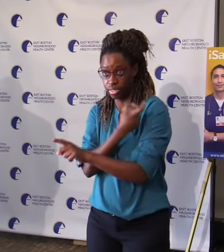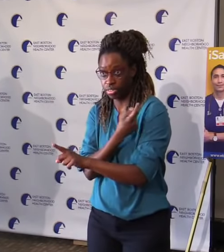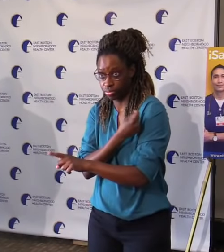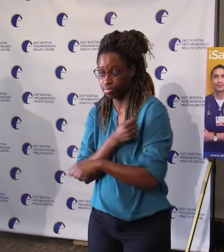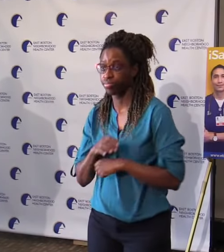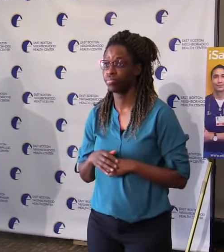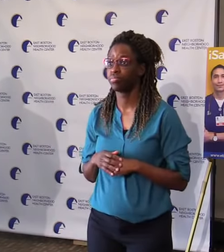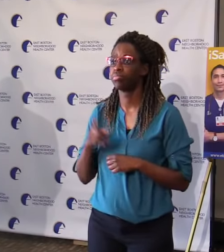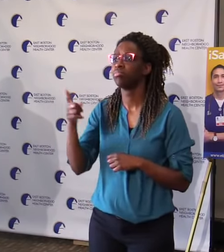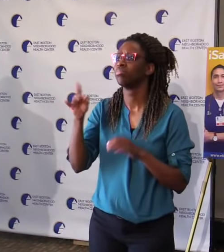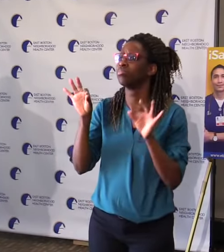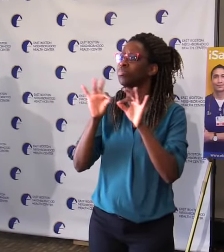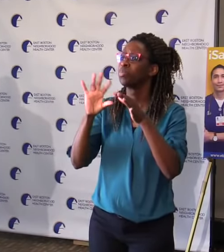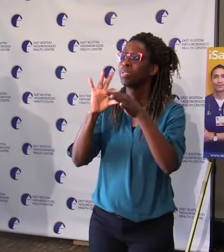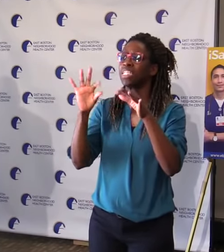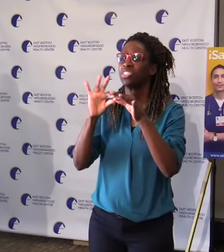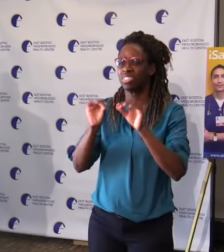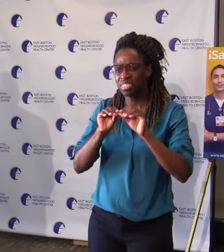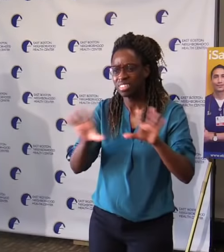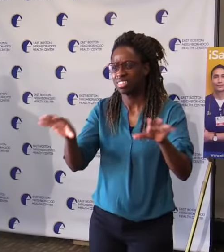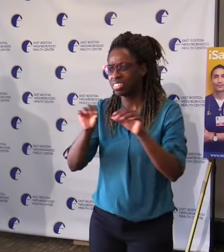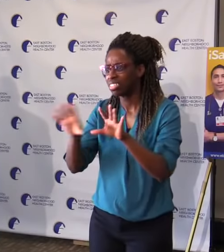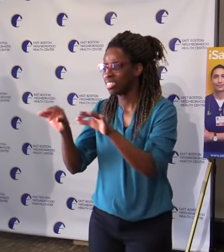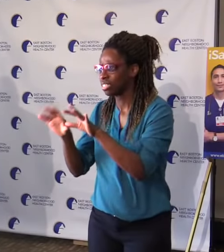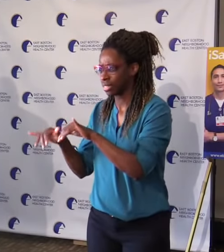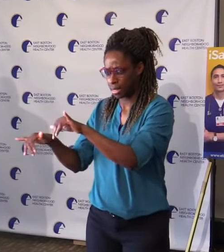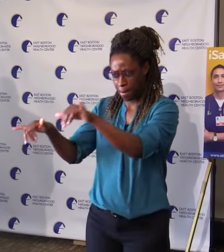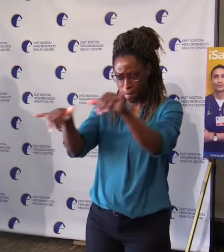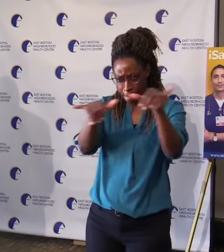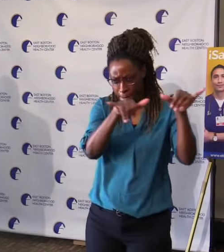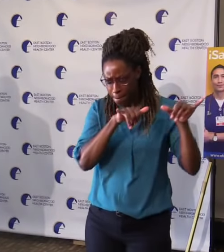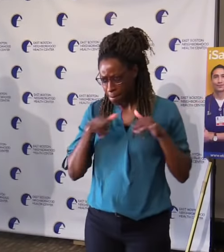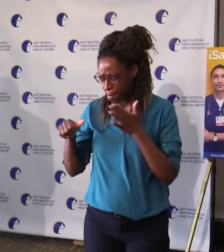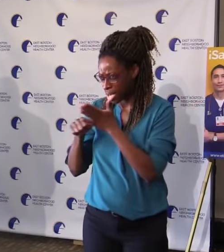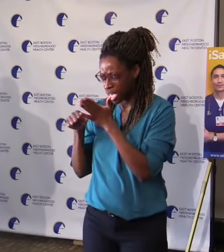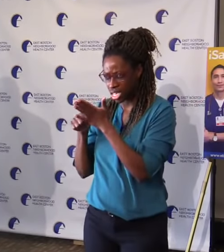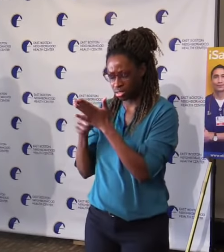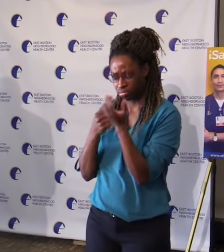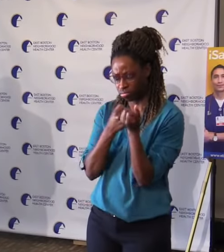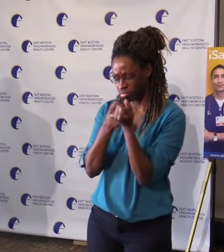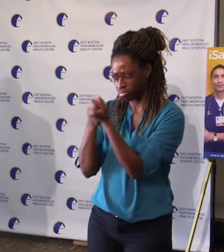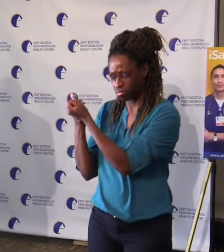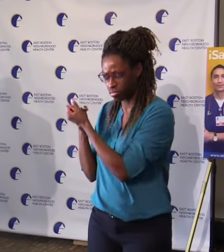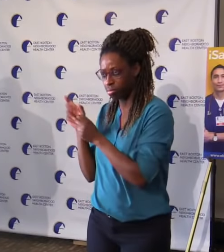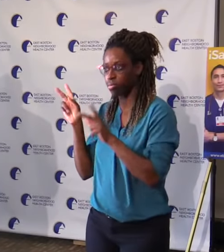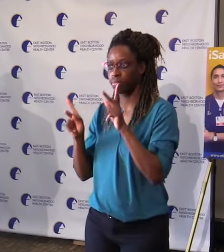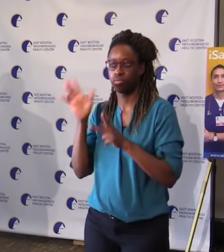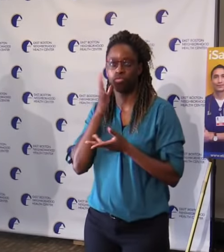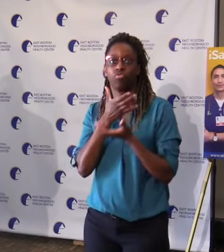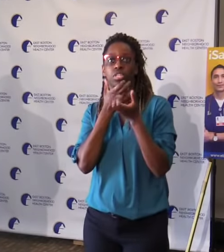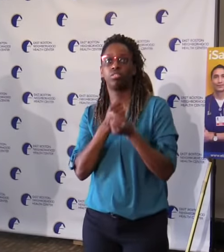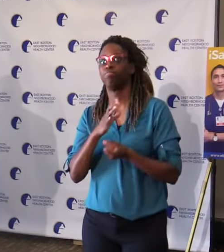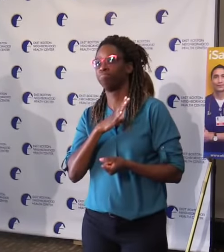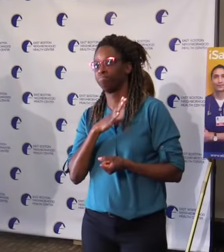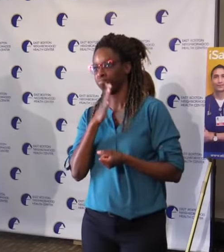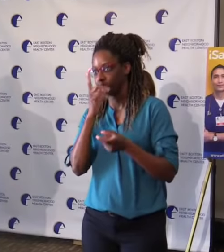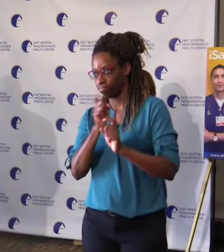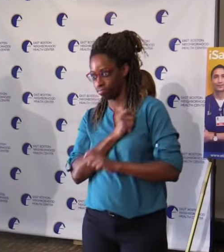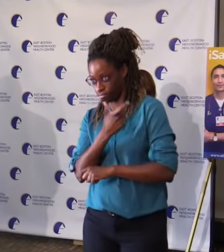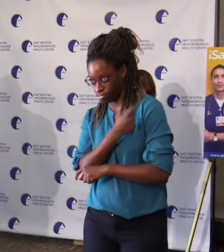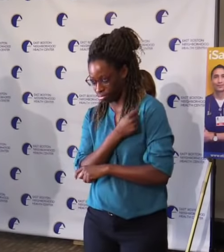about the vaccine. This will be a major effort, the biggest of any of us can ever recall in public health.